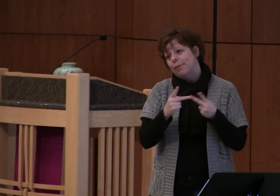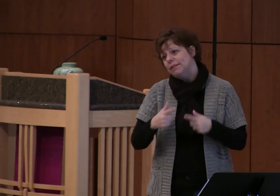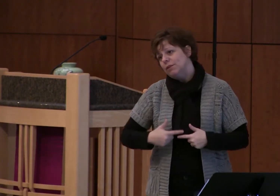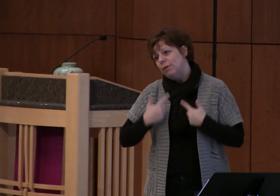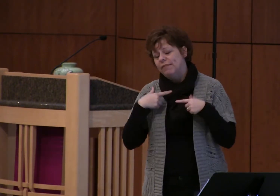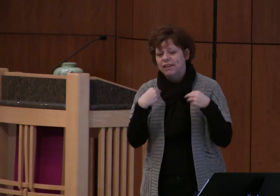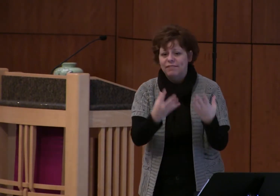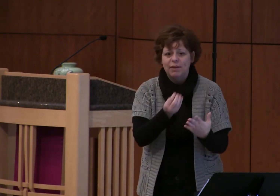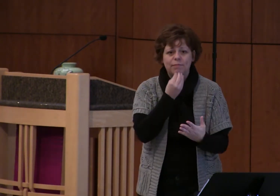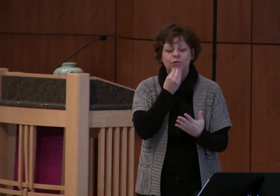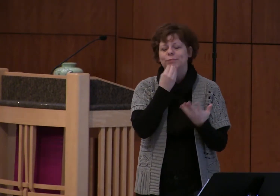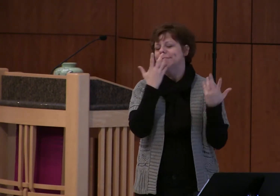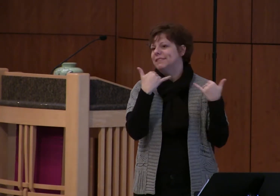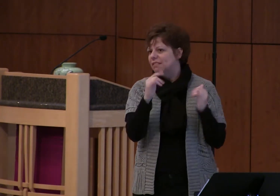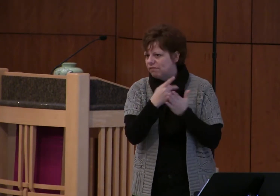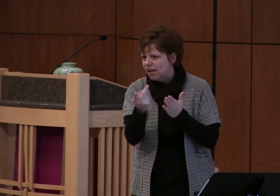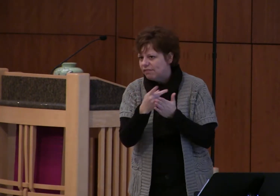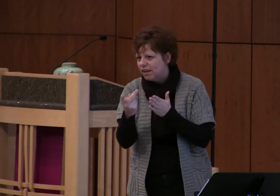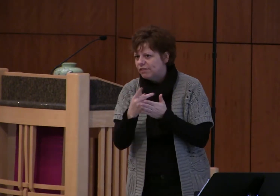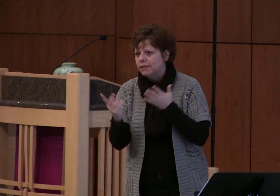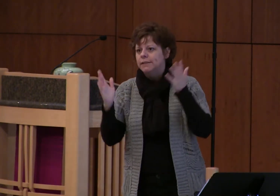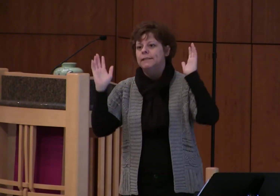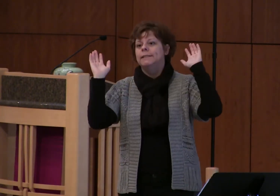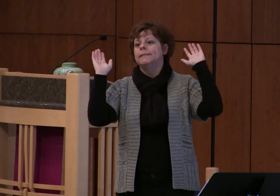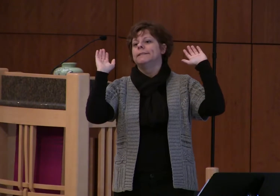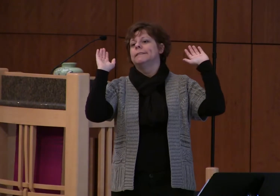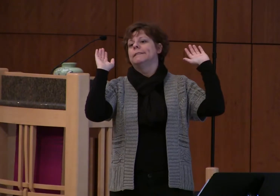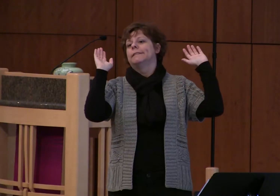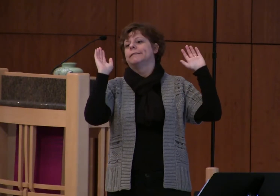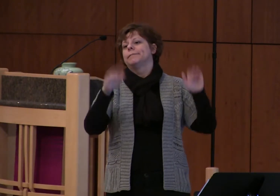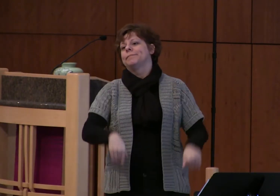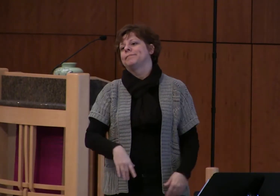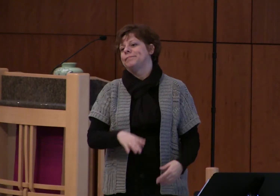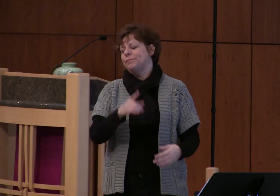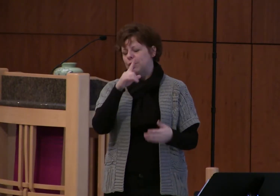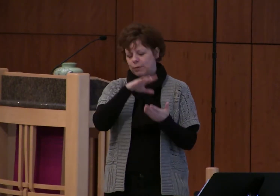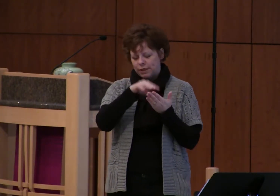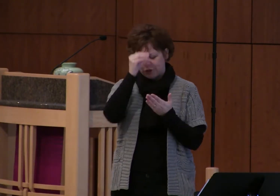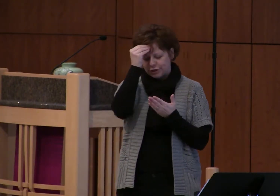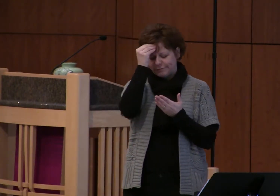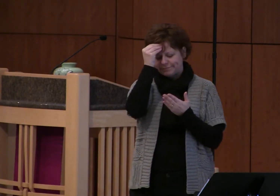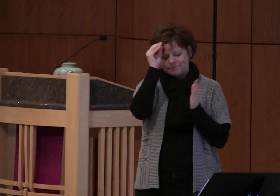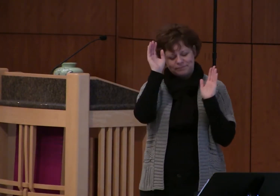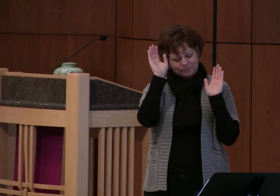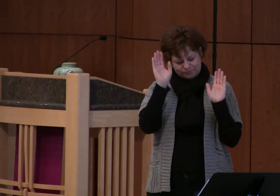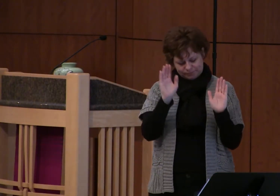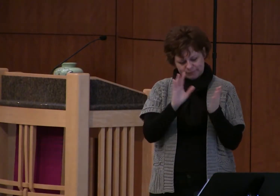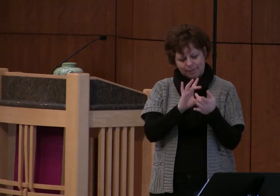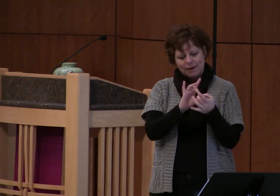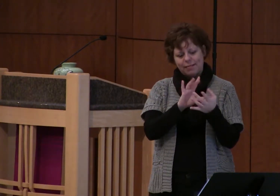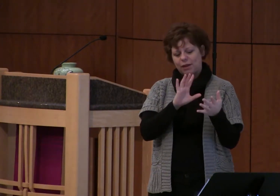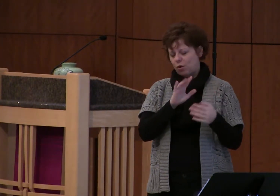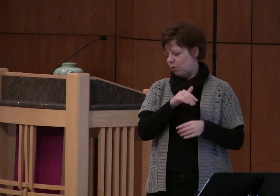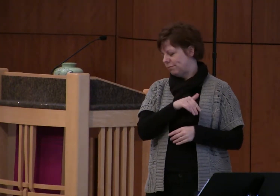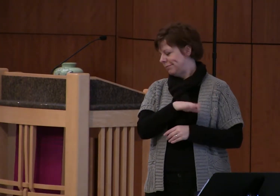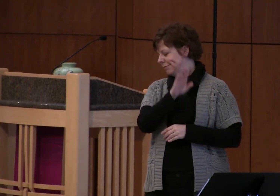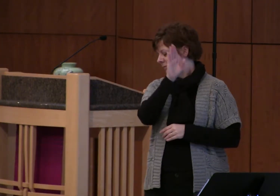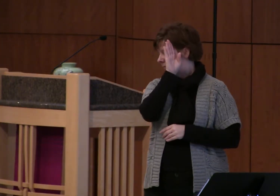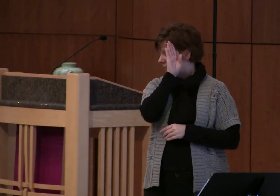and that doesn't work and eventually they learn that they have to let go of their son or daughter